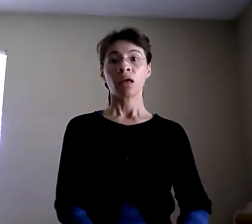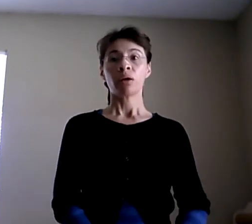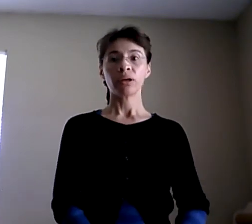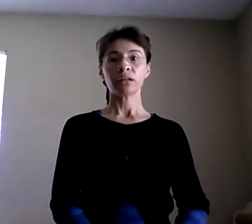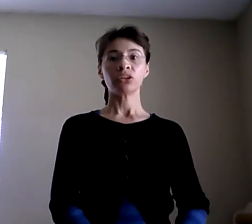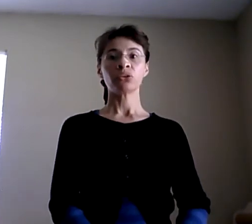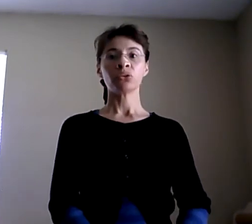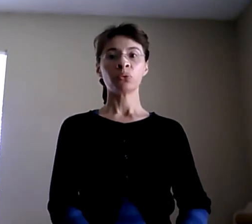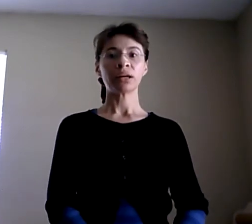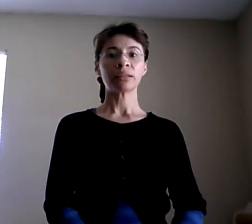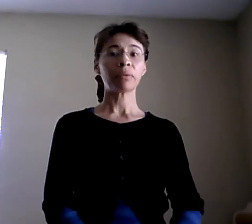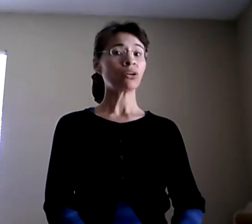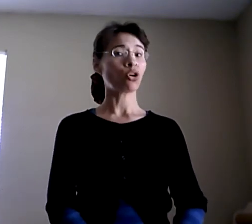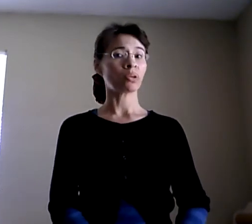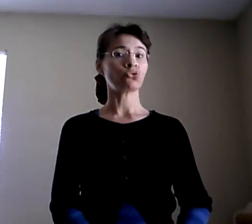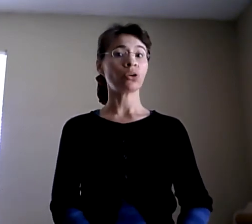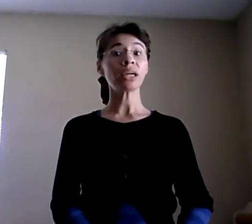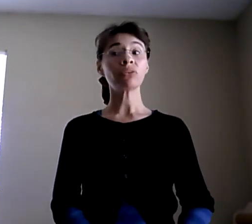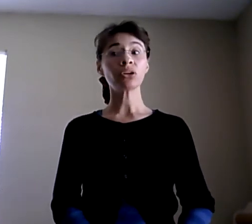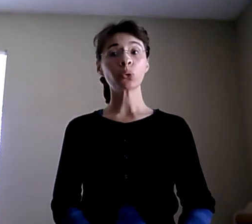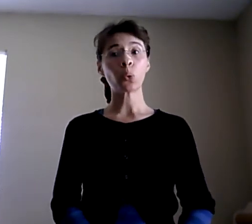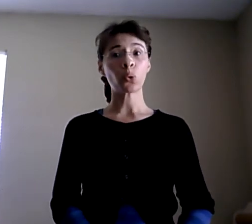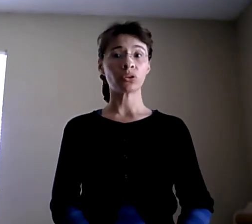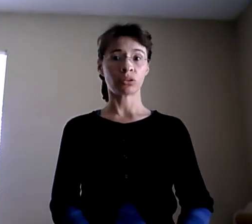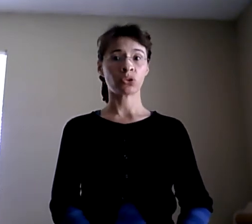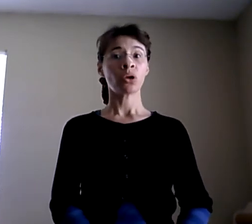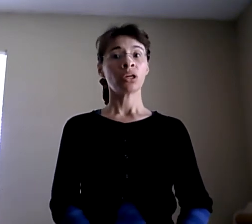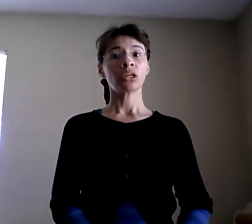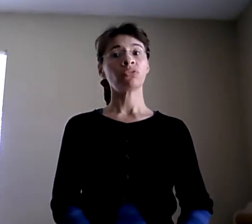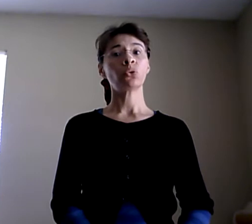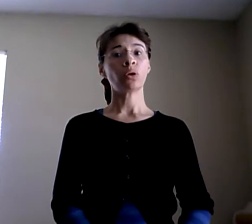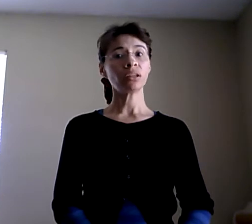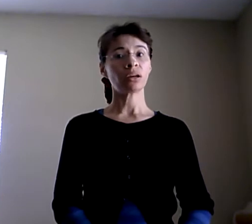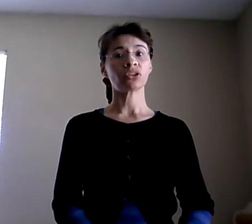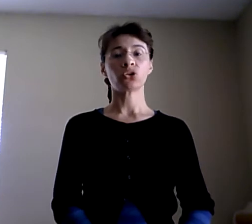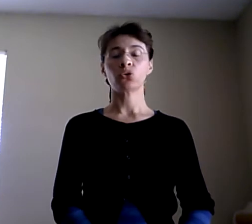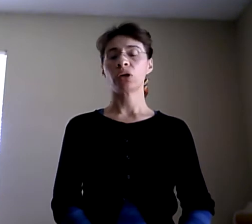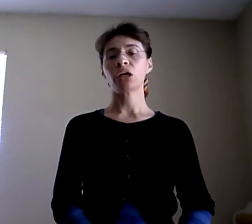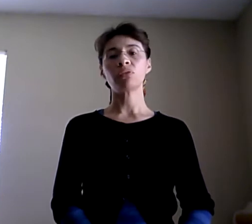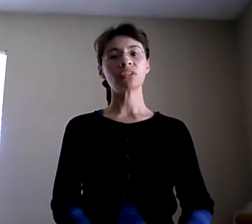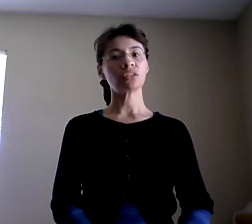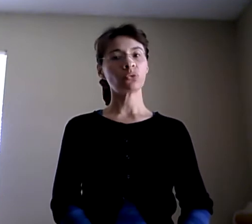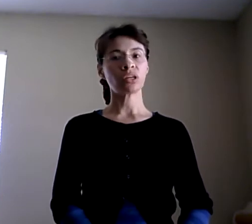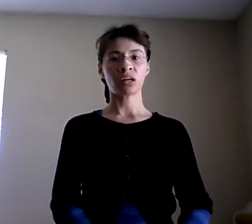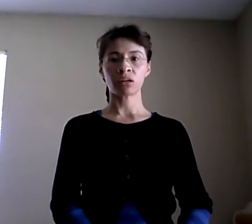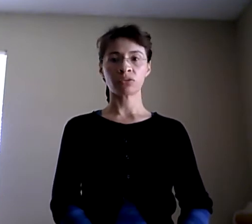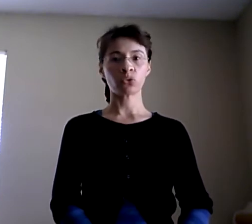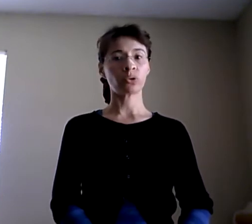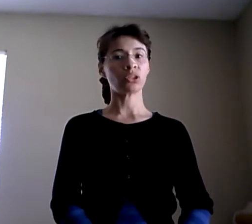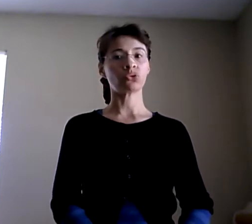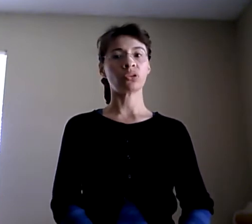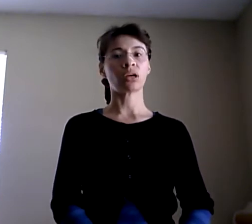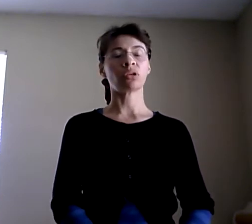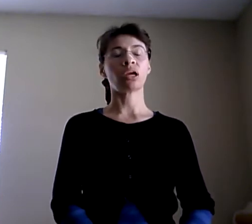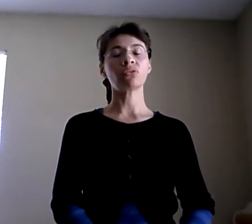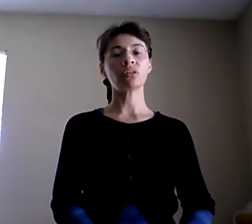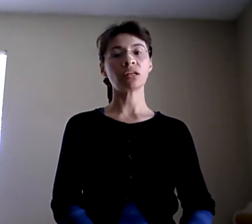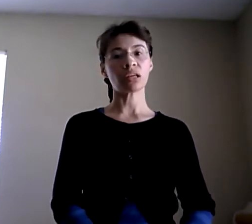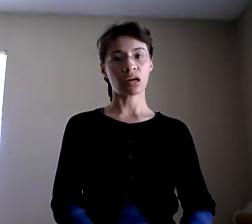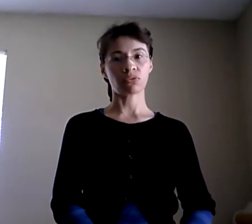Well, you know what? My home is right around the corner. So if you want, I can show you everything we have. So we use it in everyday life.